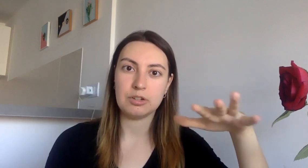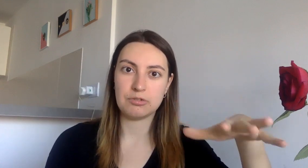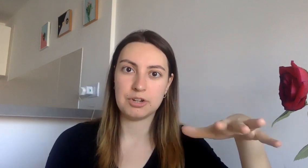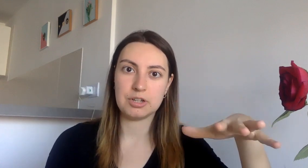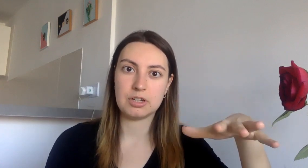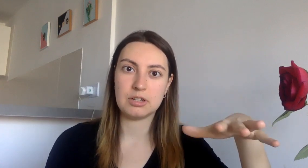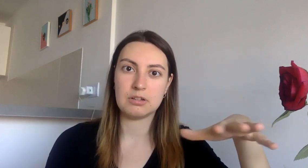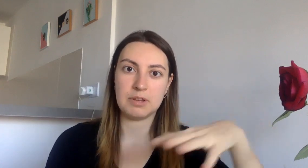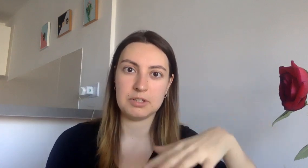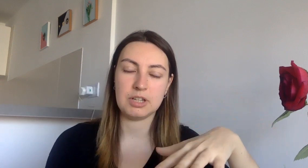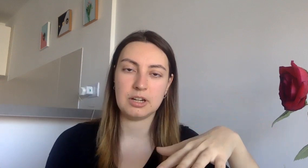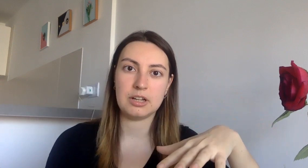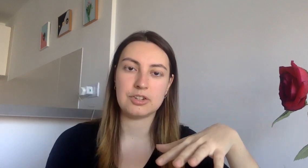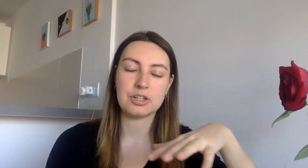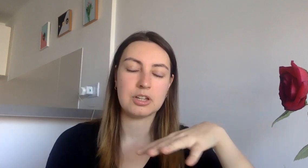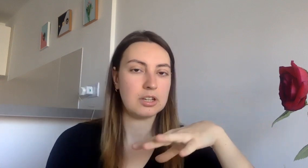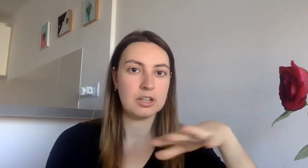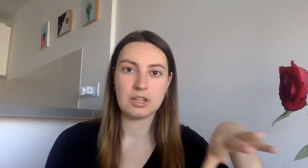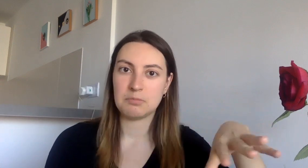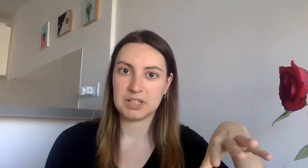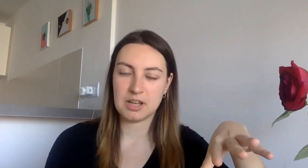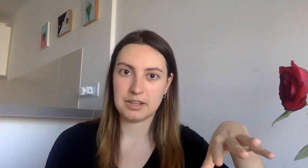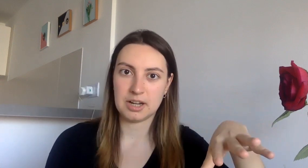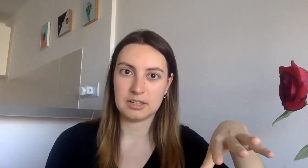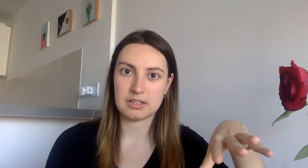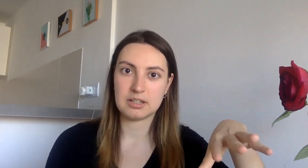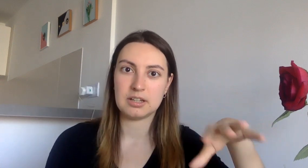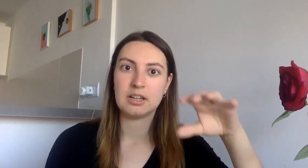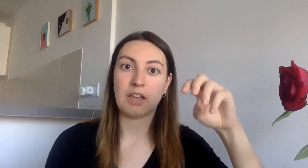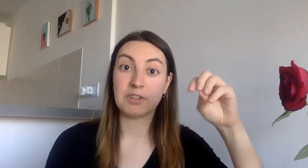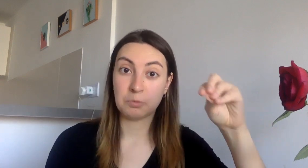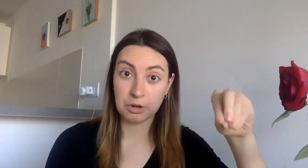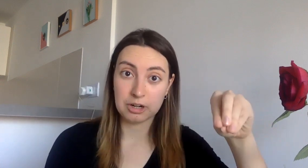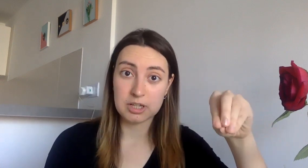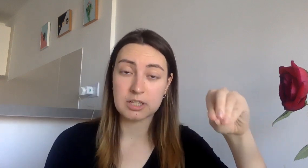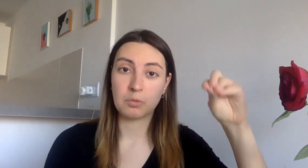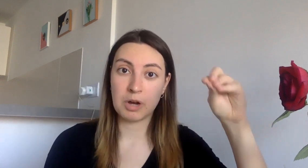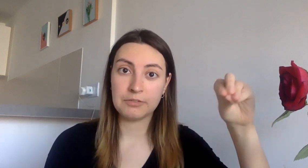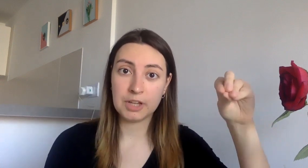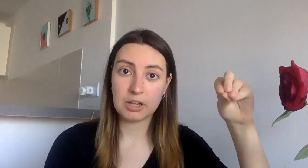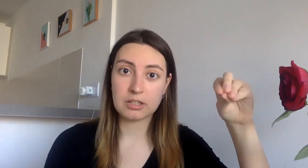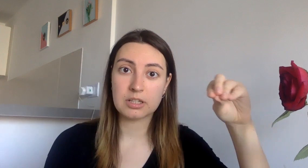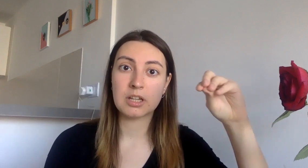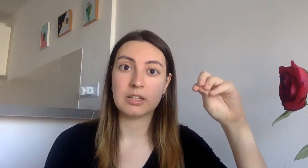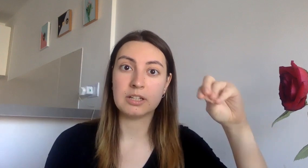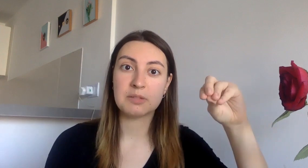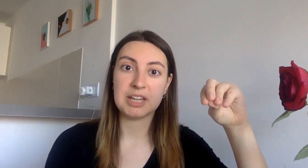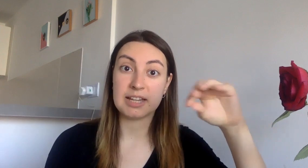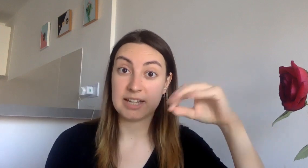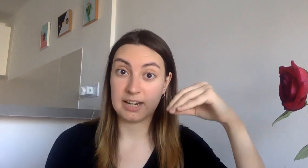to Russian, maybe to English, but nothing else. Even worse, one of the girls didn't speak Italian